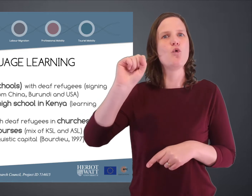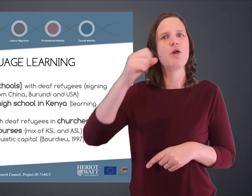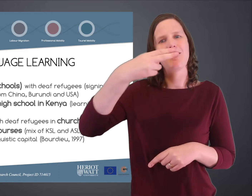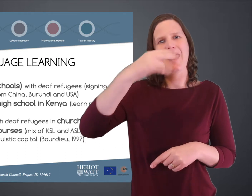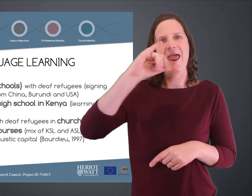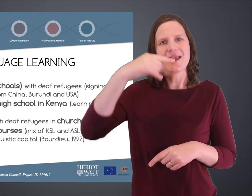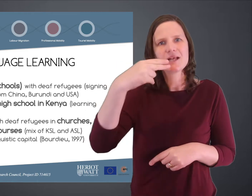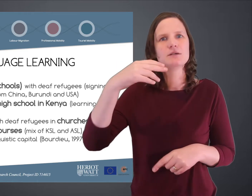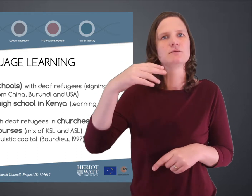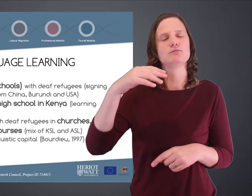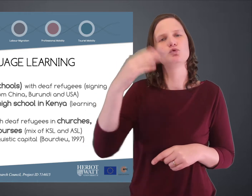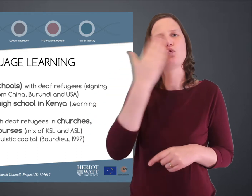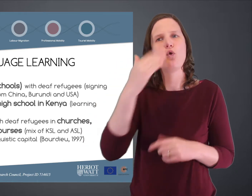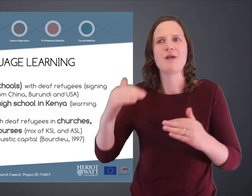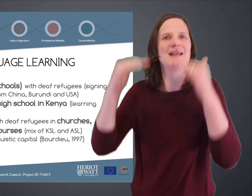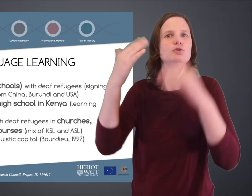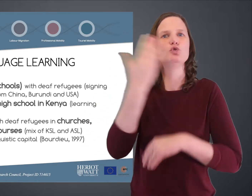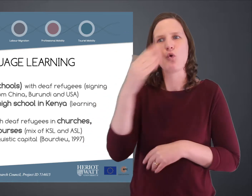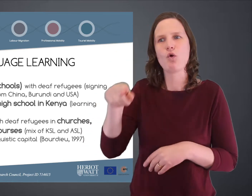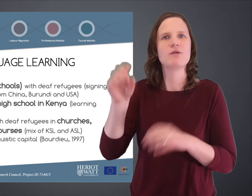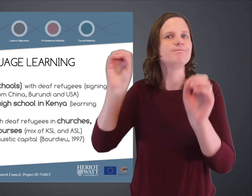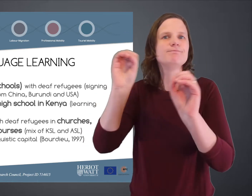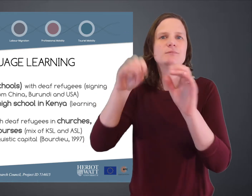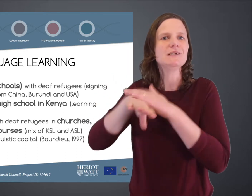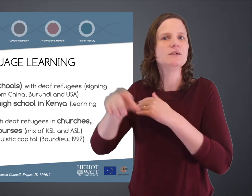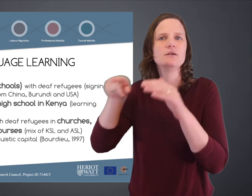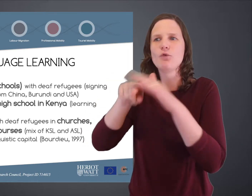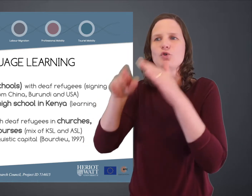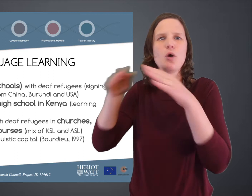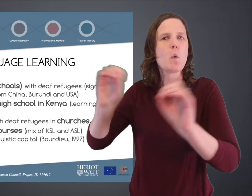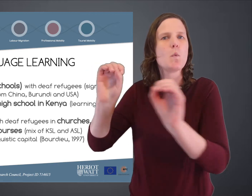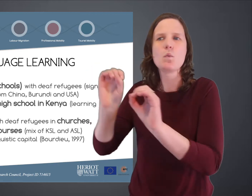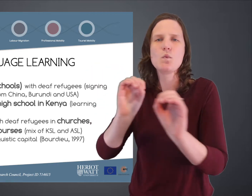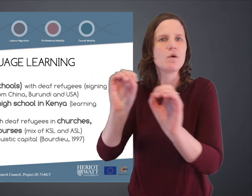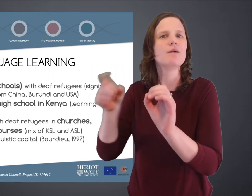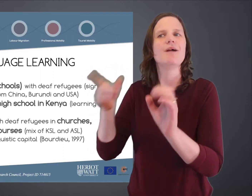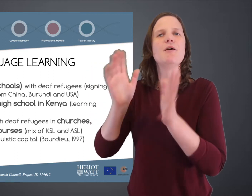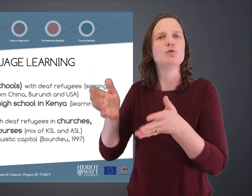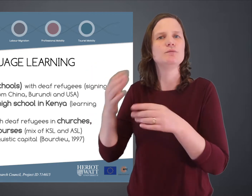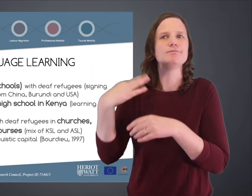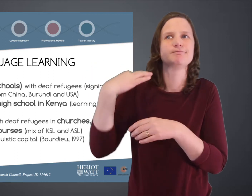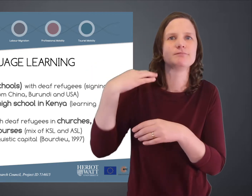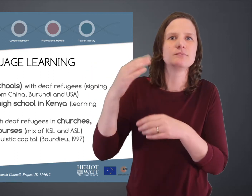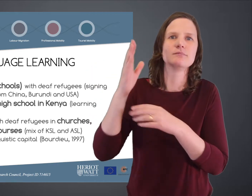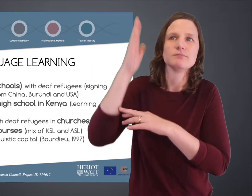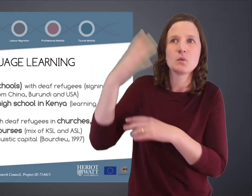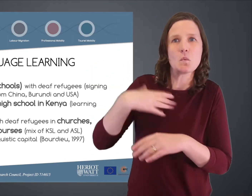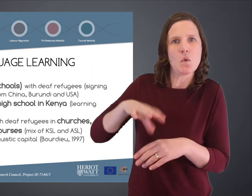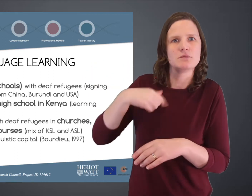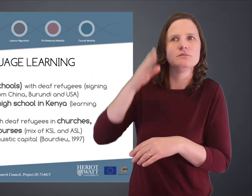many of them went on to high school. Now there was no high school in the refugee camp. So they would